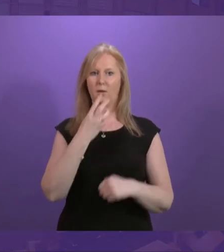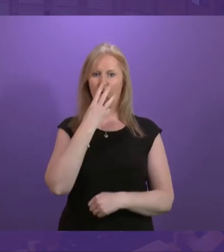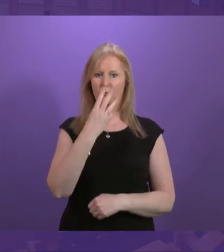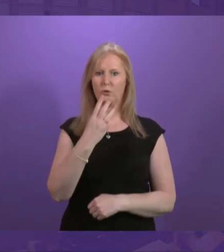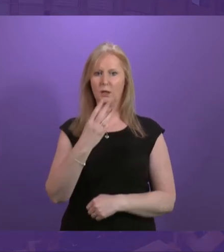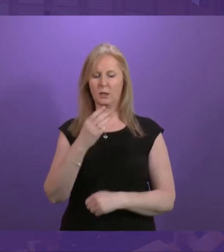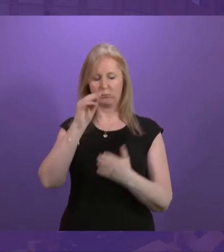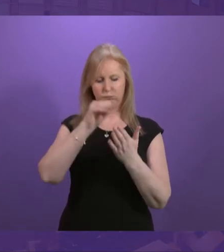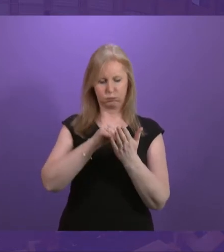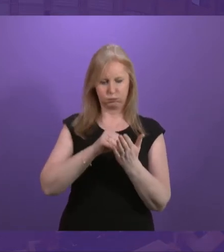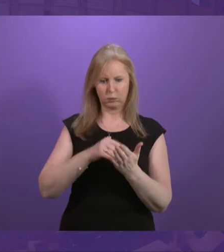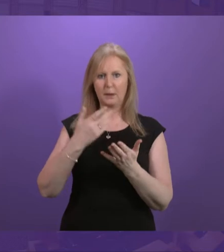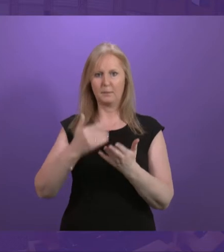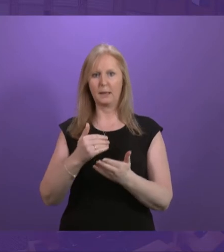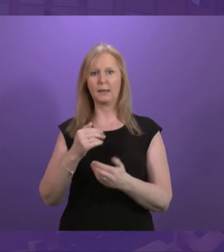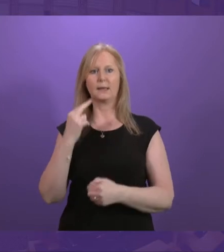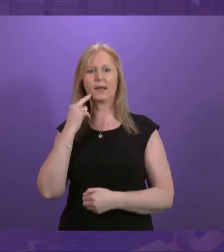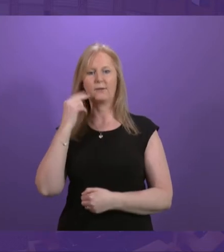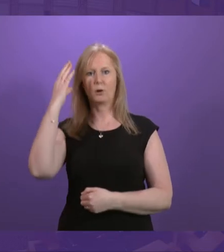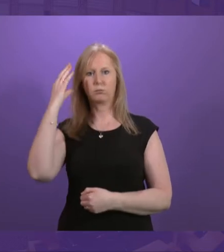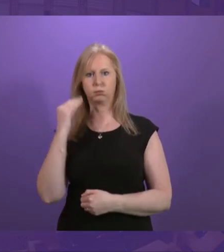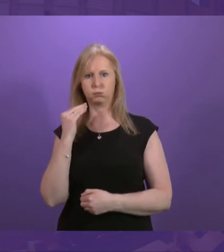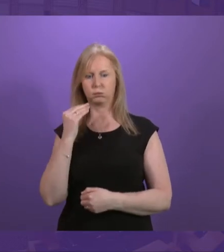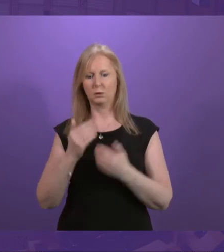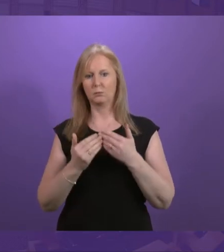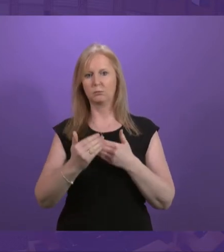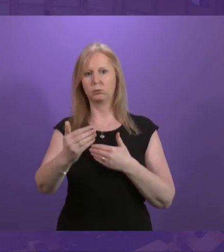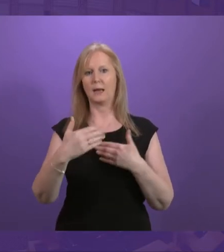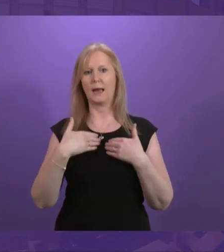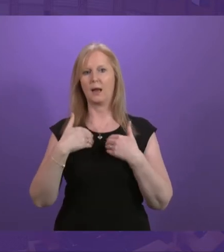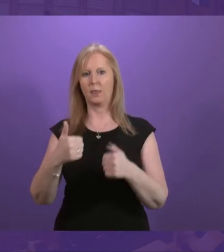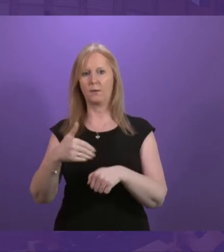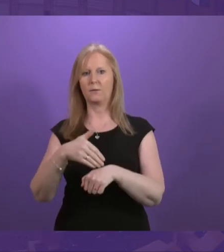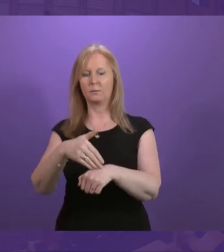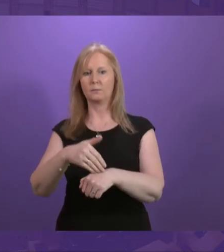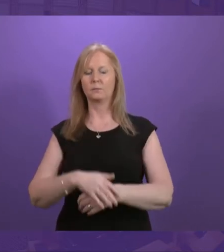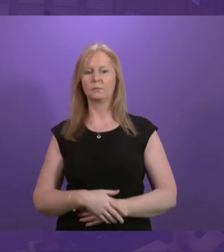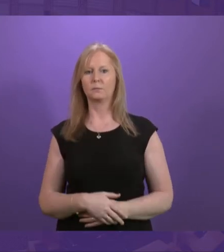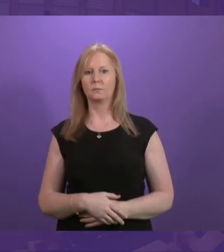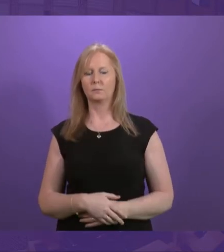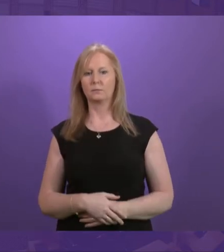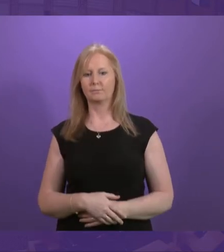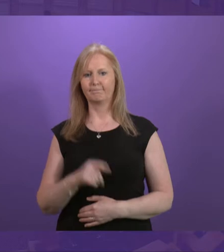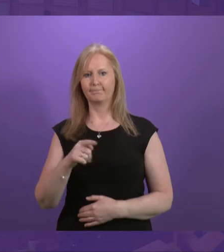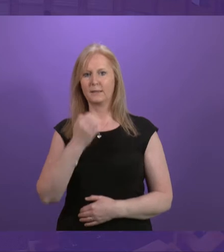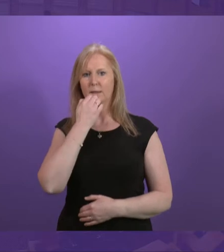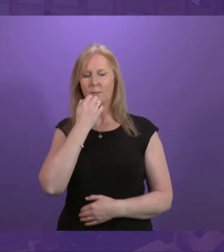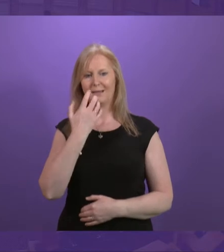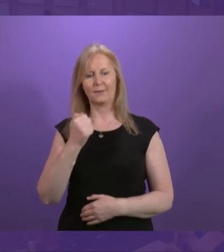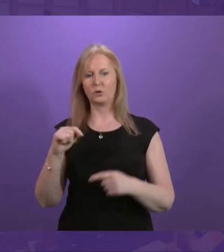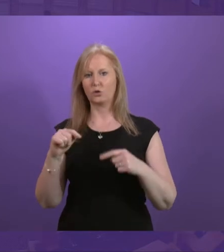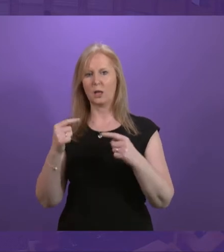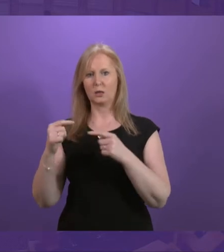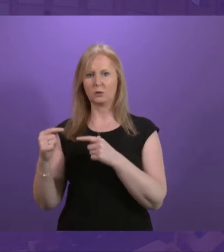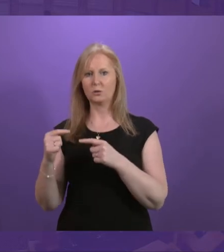deafness or partial hearing loss as a long-term health condition. These numbers are challenging and I